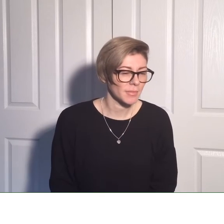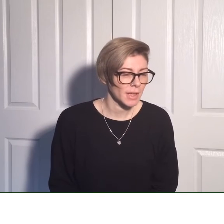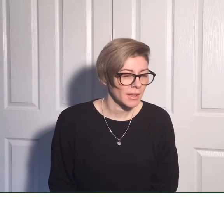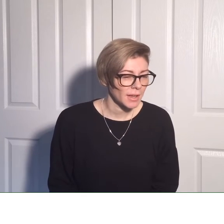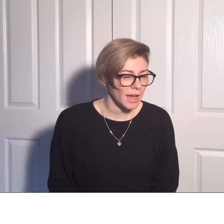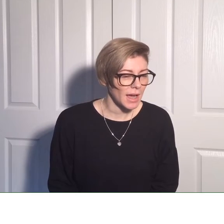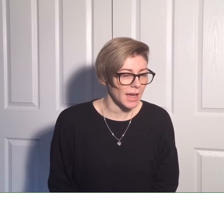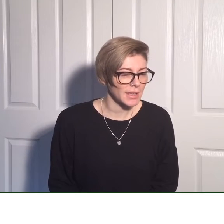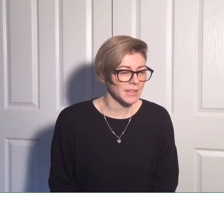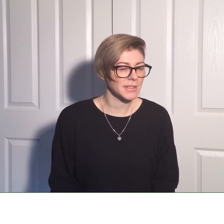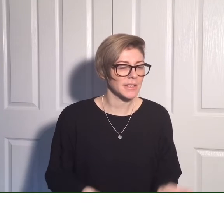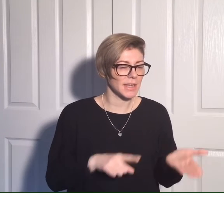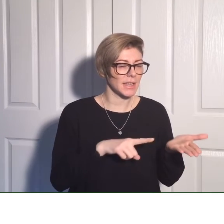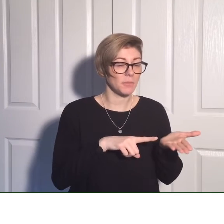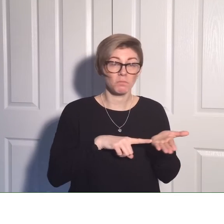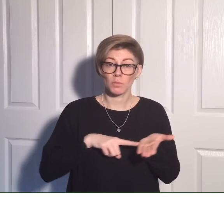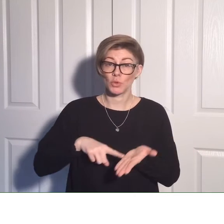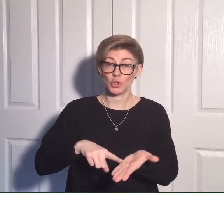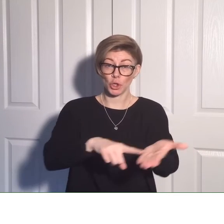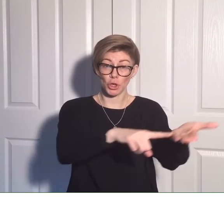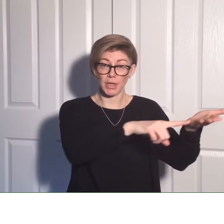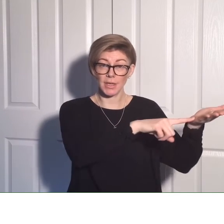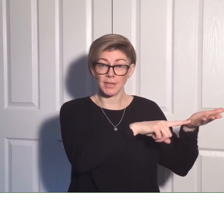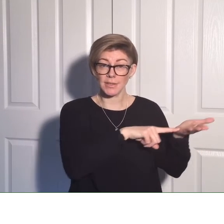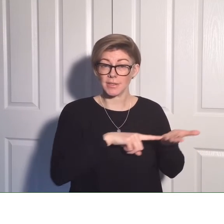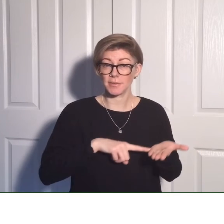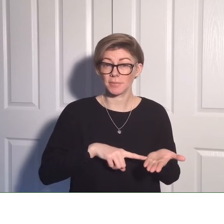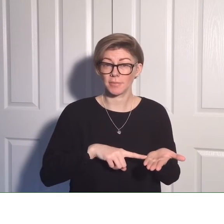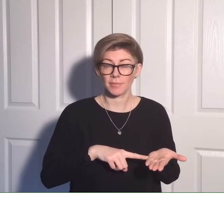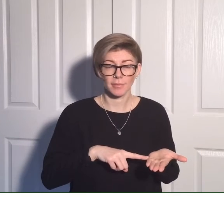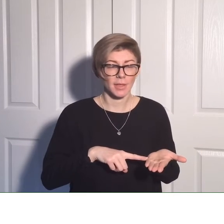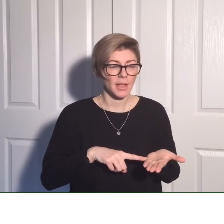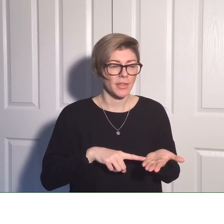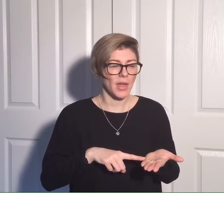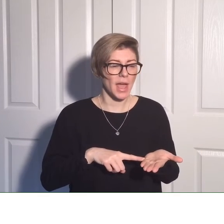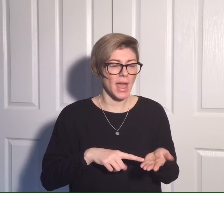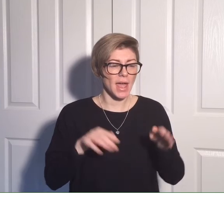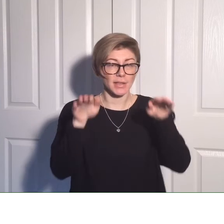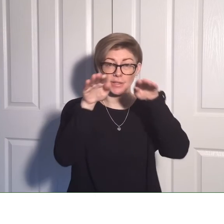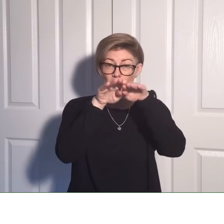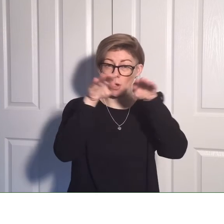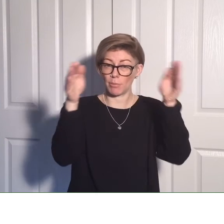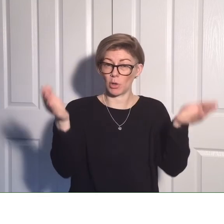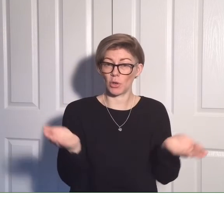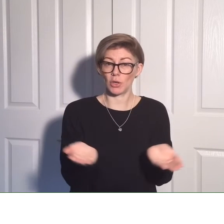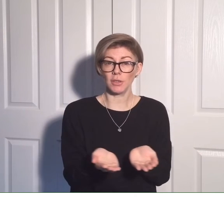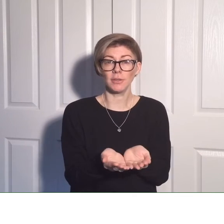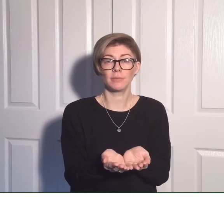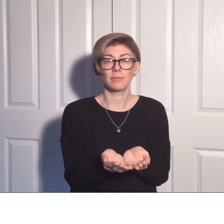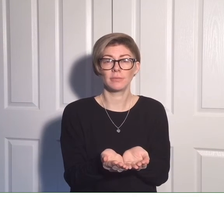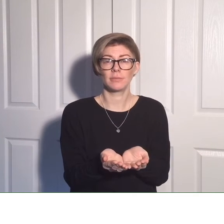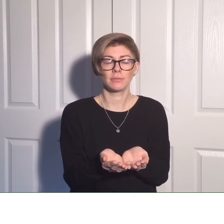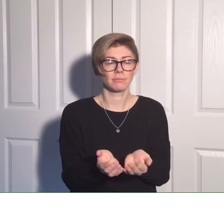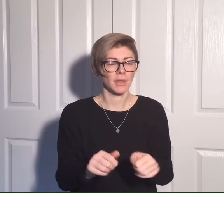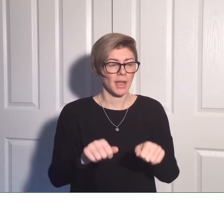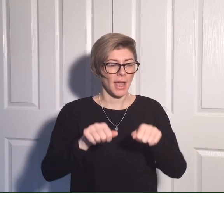I can see toys. There's a ball.